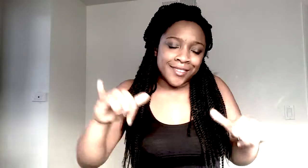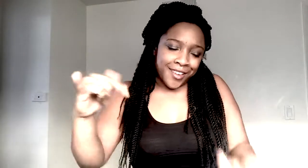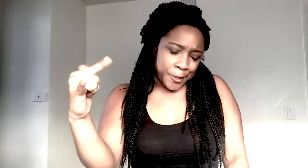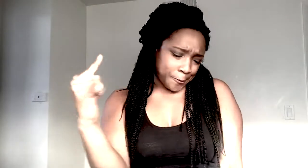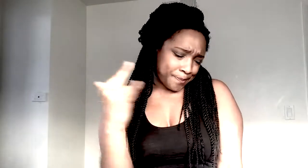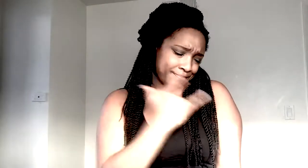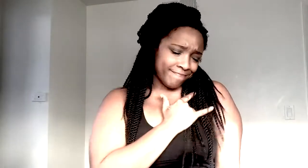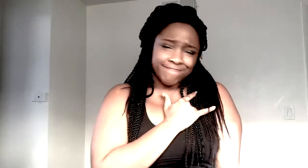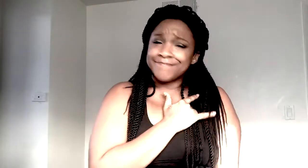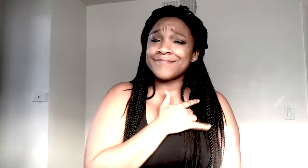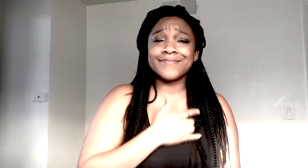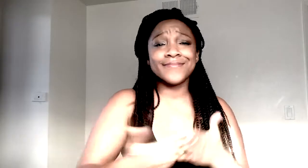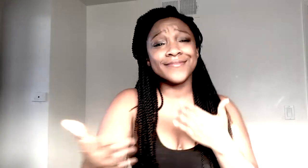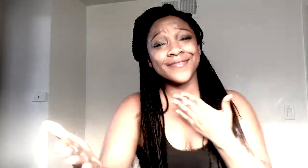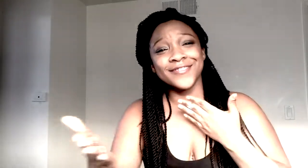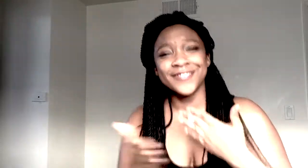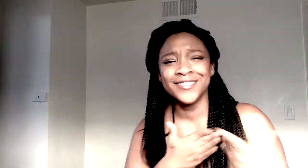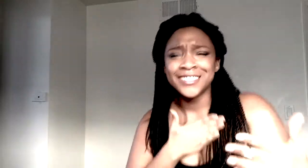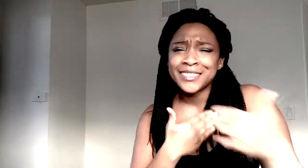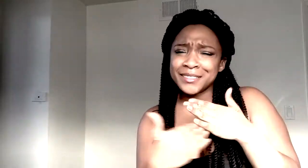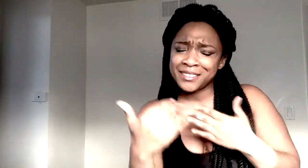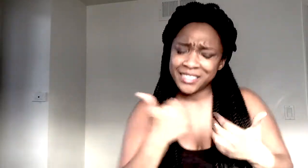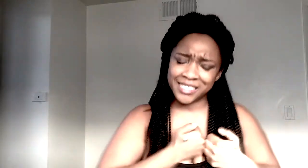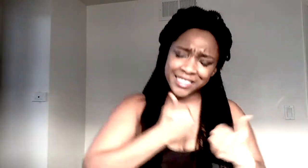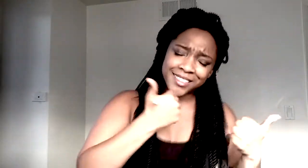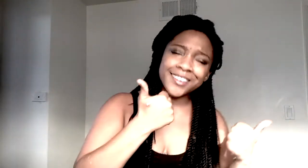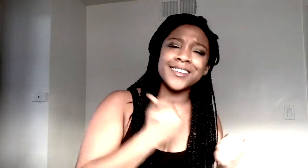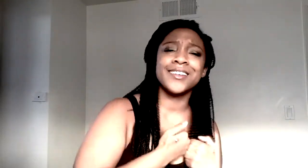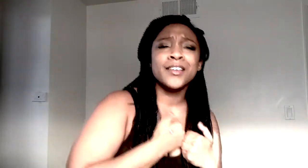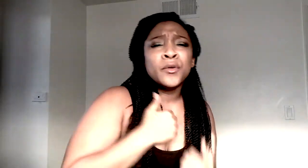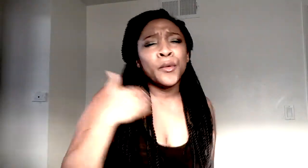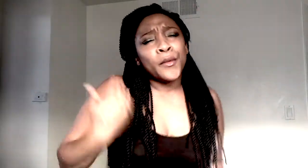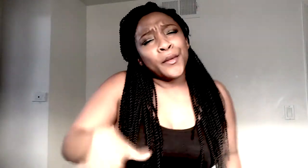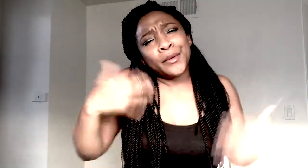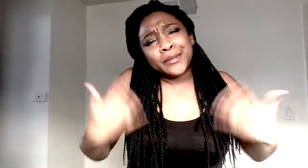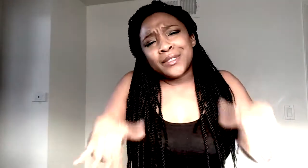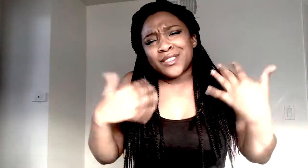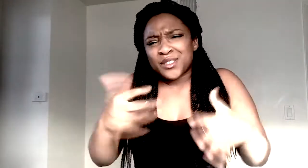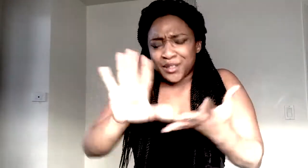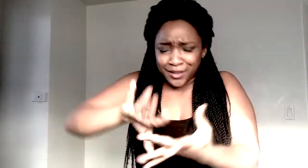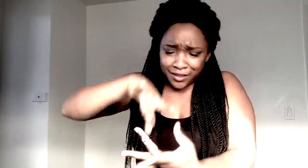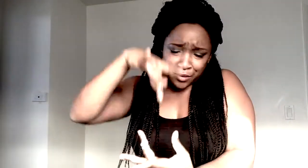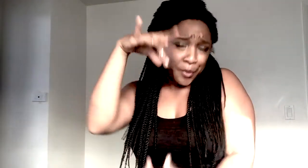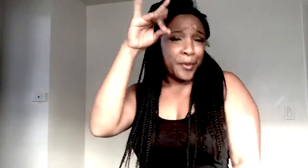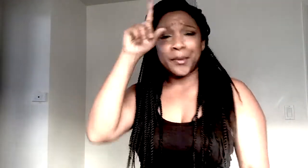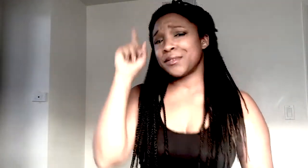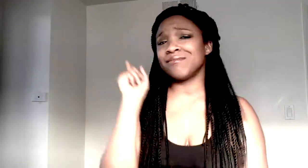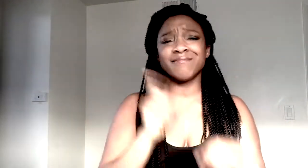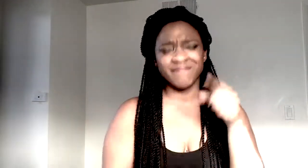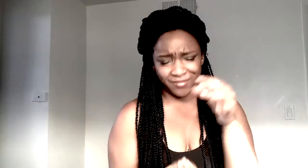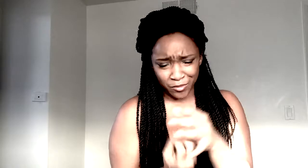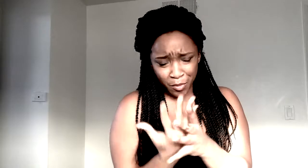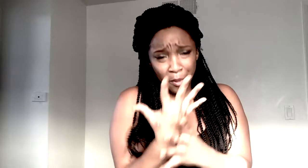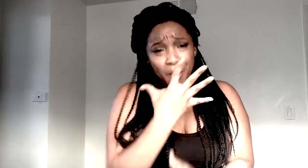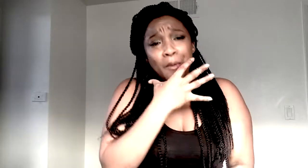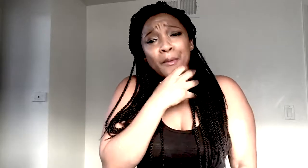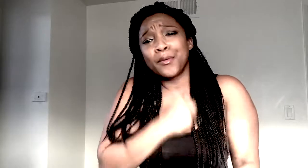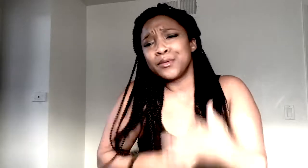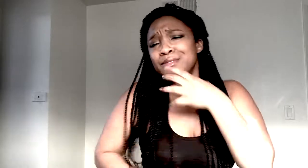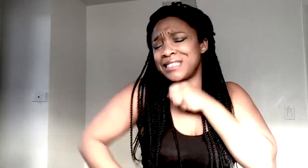the same Cause honey, your soul could never grow Oh, it's